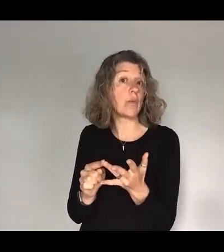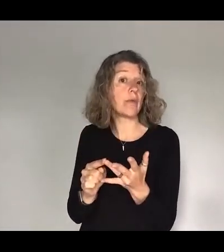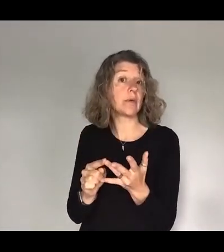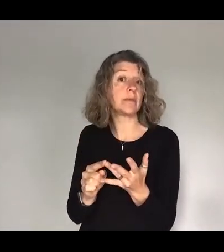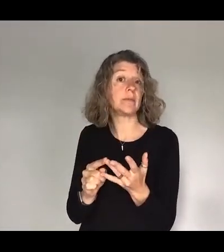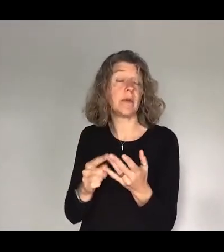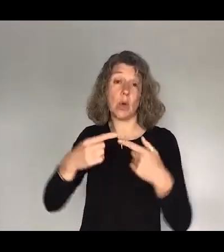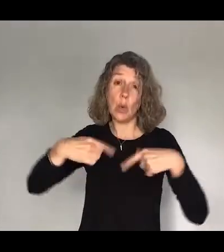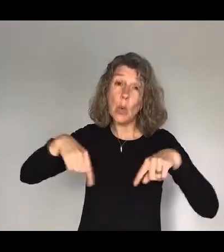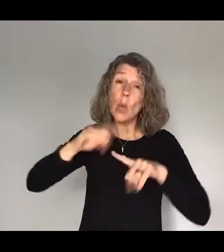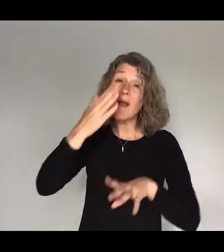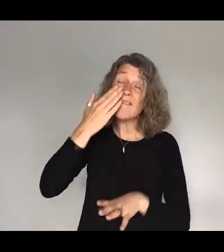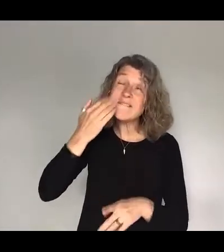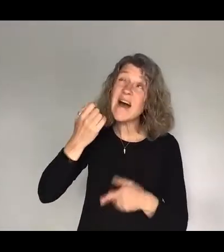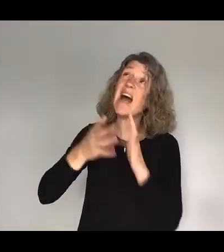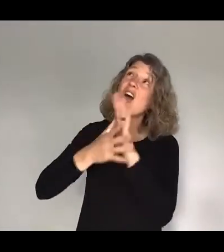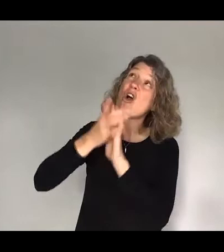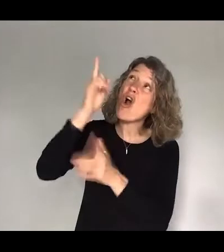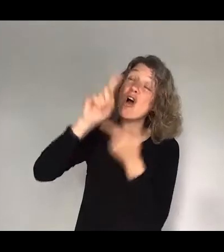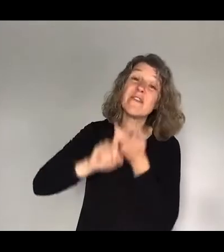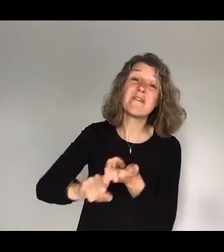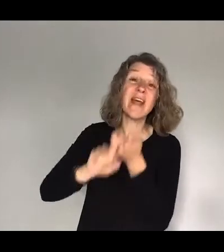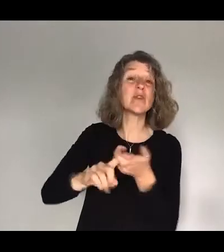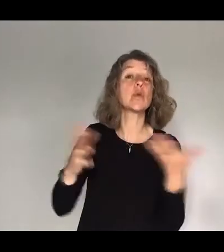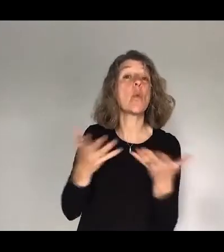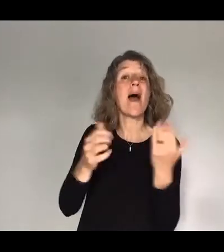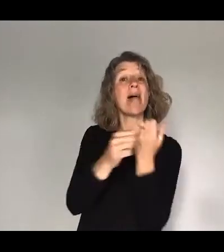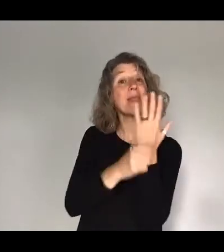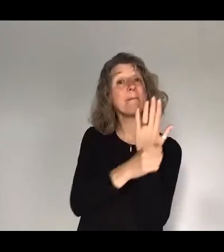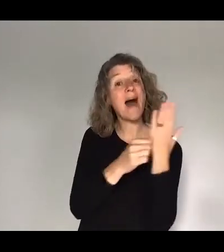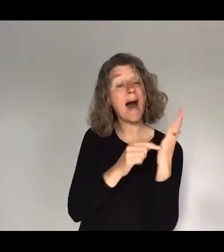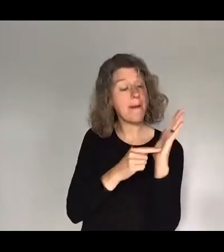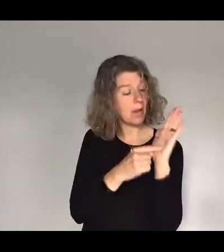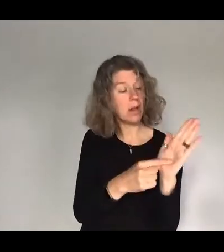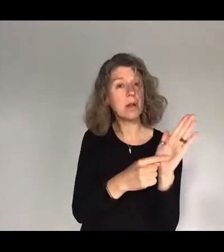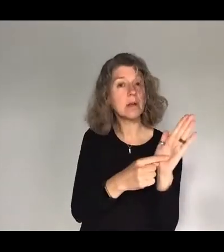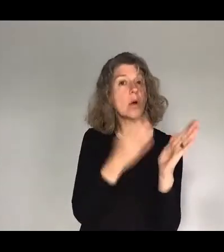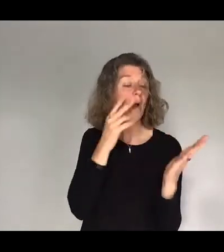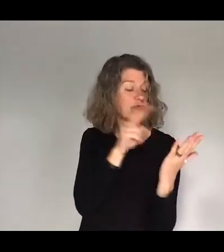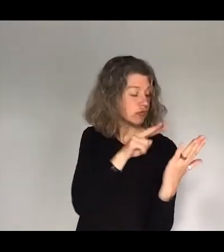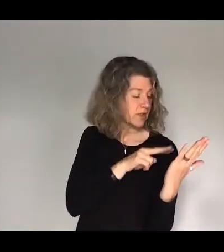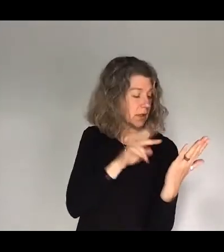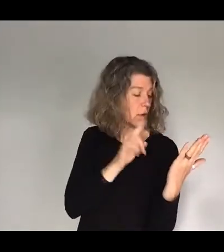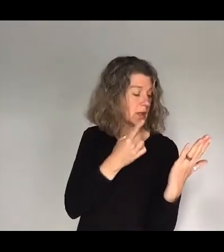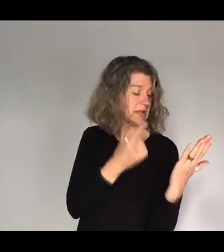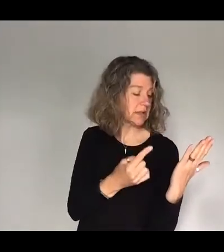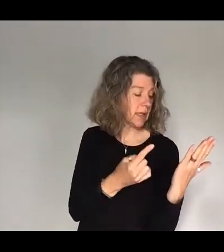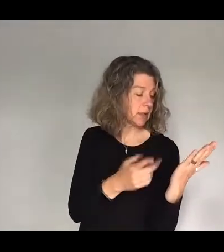find God's faithfulness in his word when you read the Bible what does it say? Growing up I was a